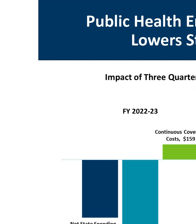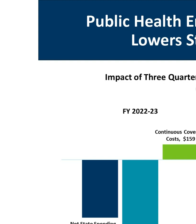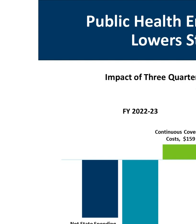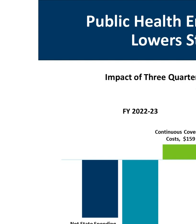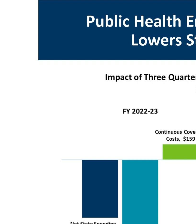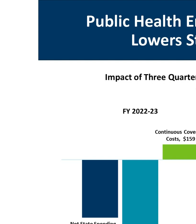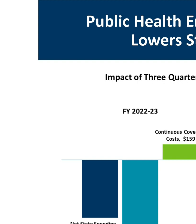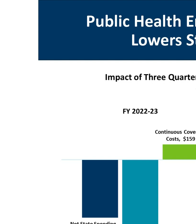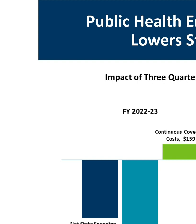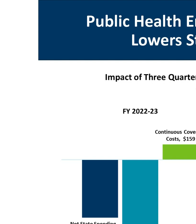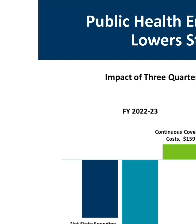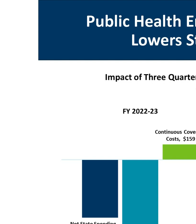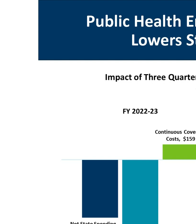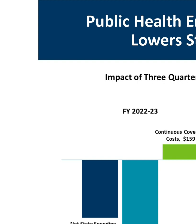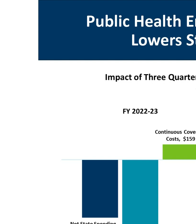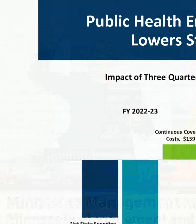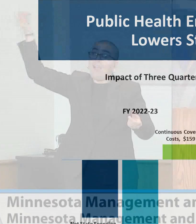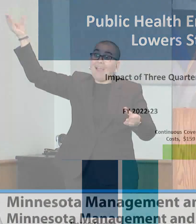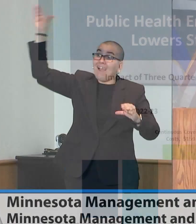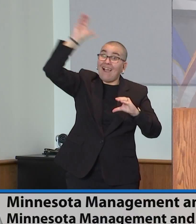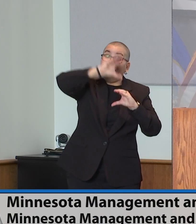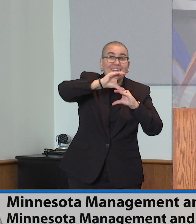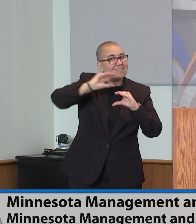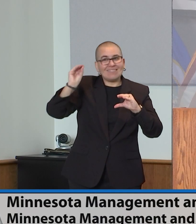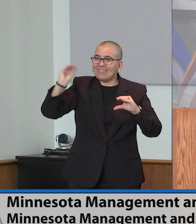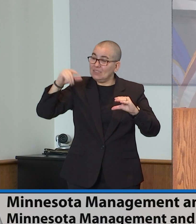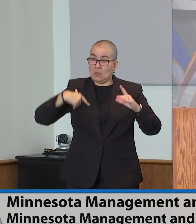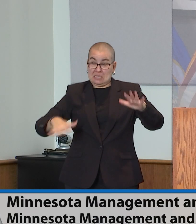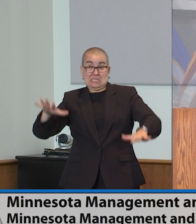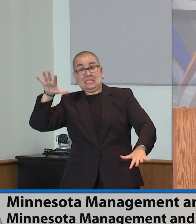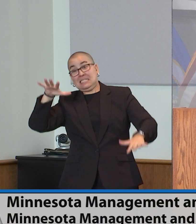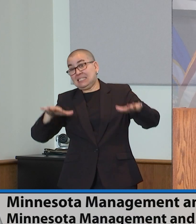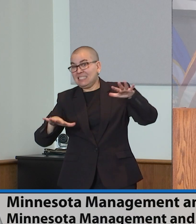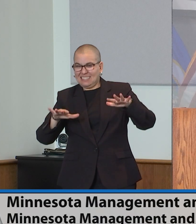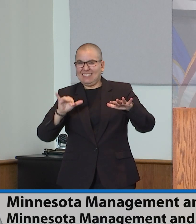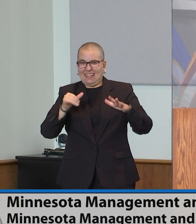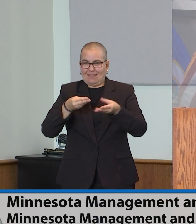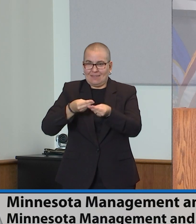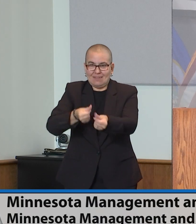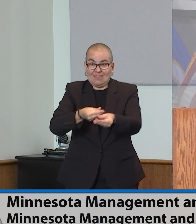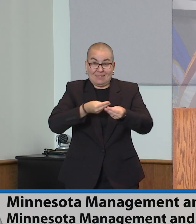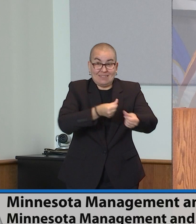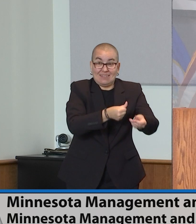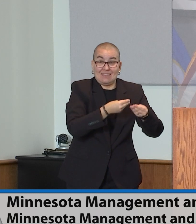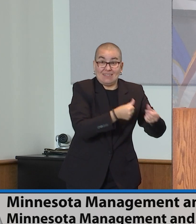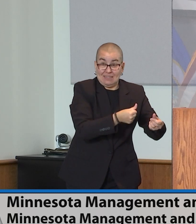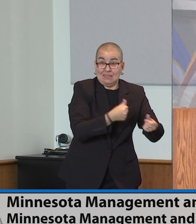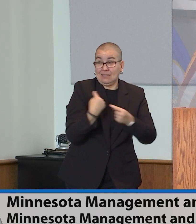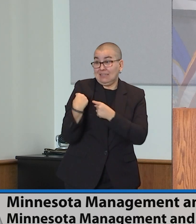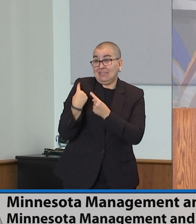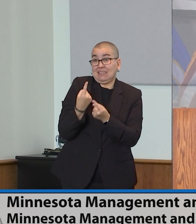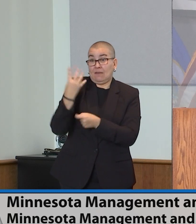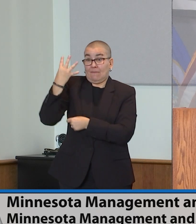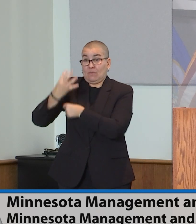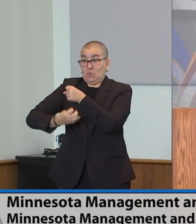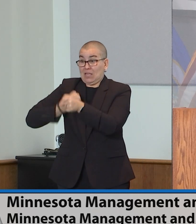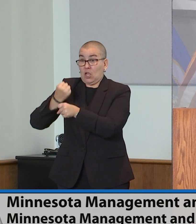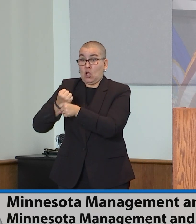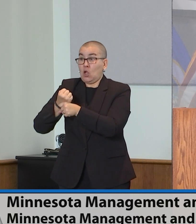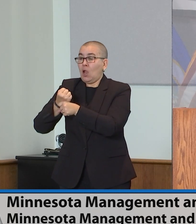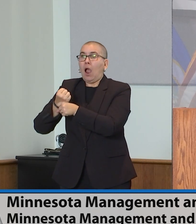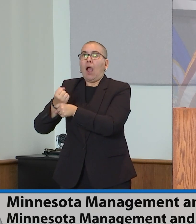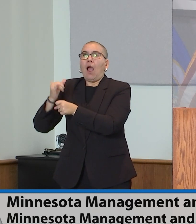in the next biennium to offset those costs. So on net, across the four-year time period, the three-quarter extension results in a state savings